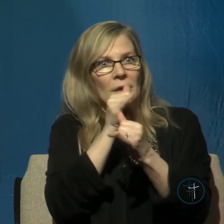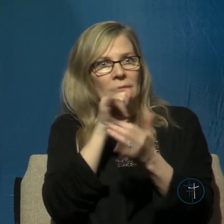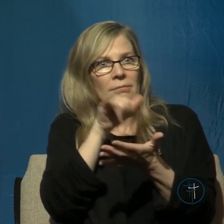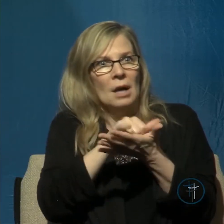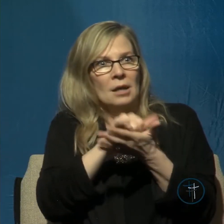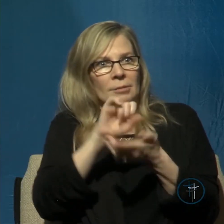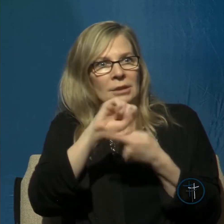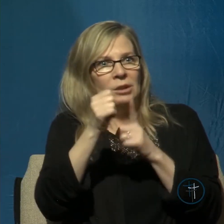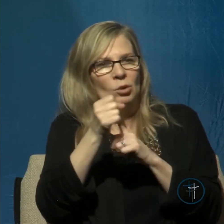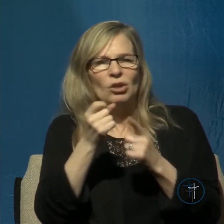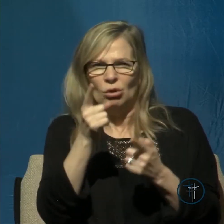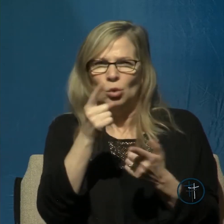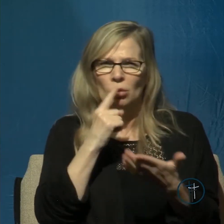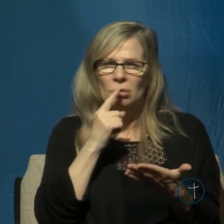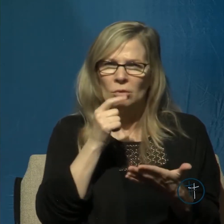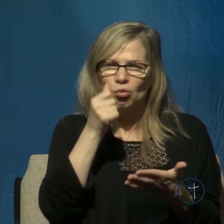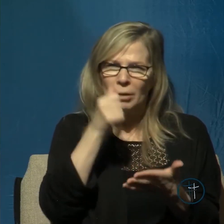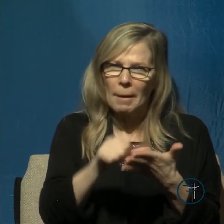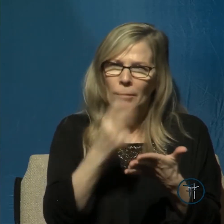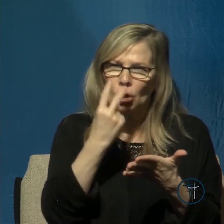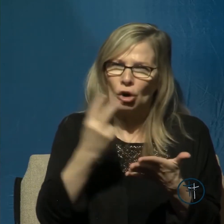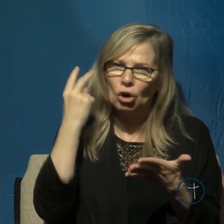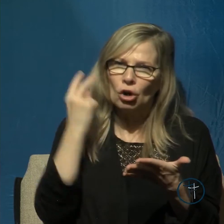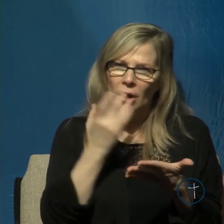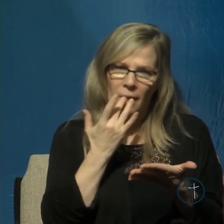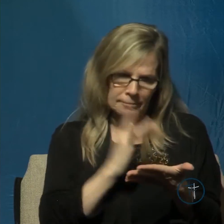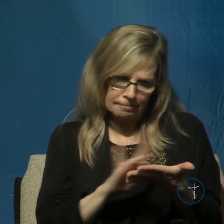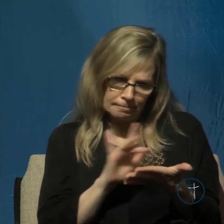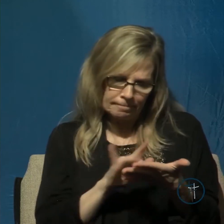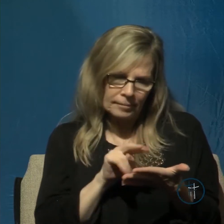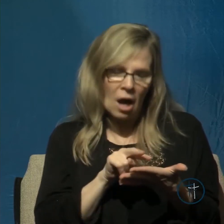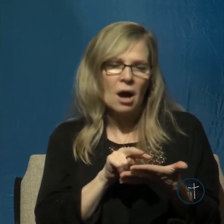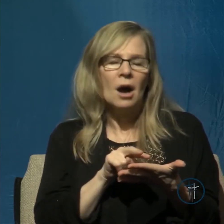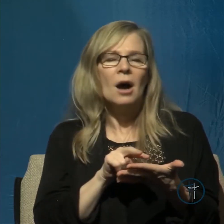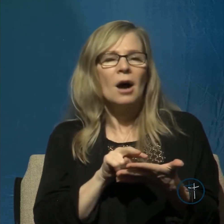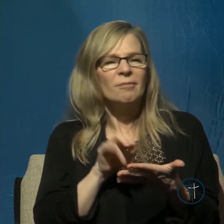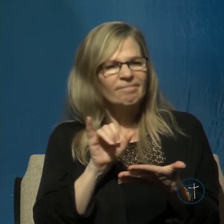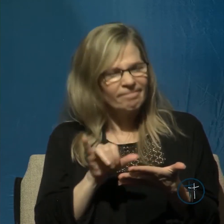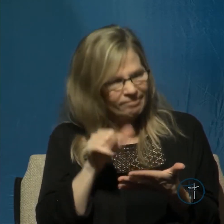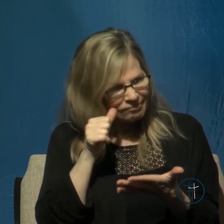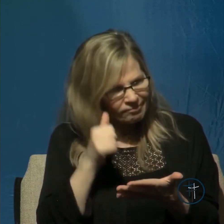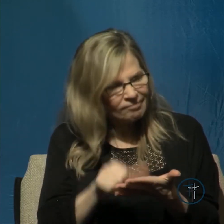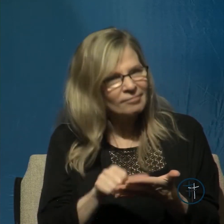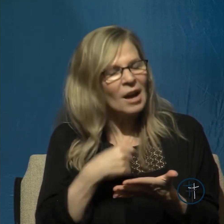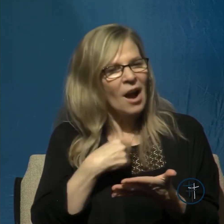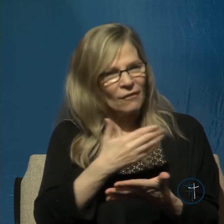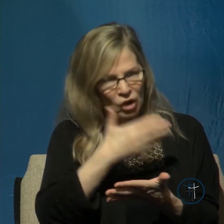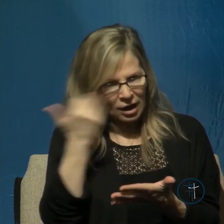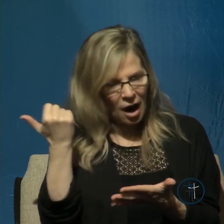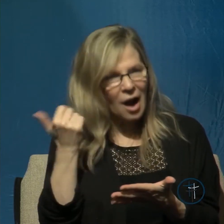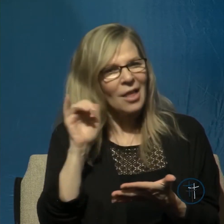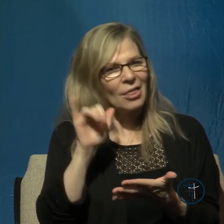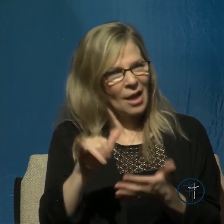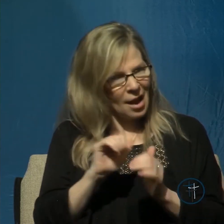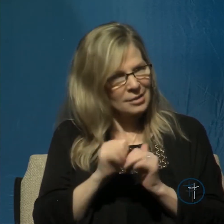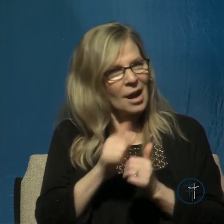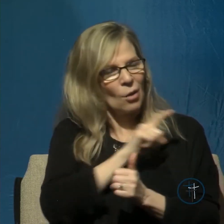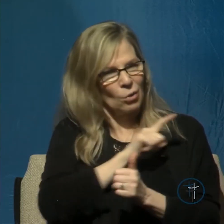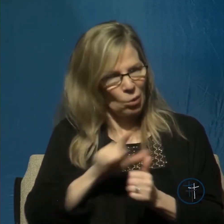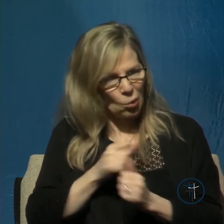journal your diary and remind yourself oh yeah I had forgotten but that's how the Lord delivered me in the past I know that when I've